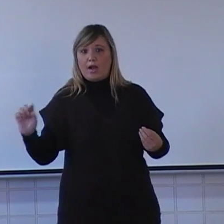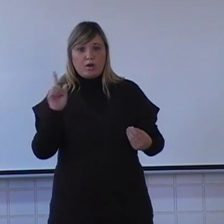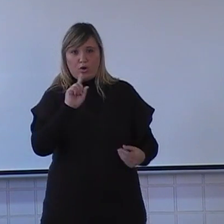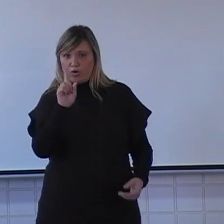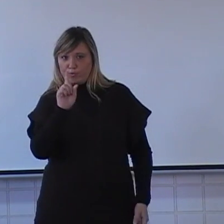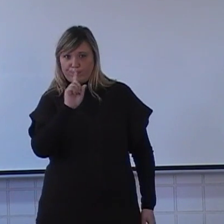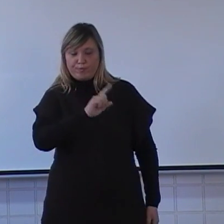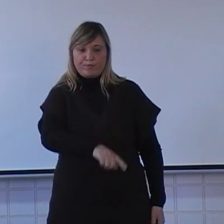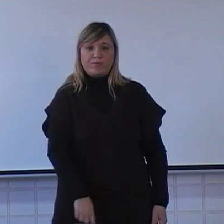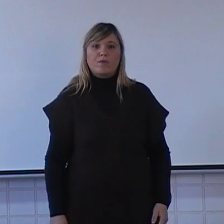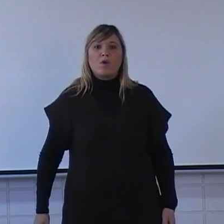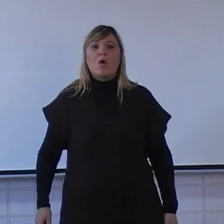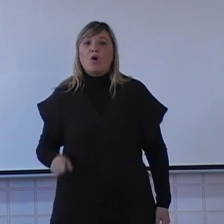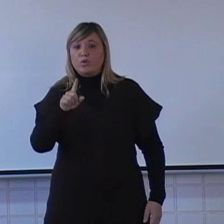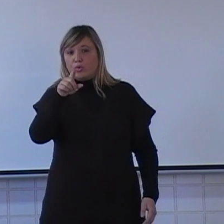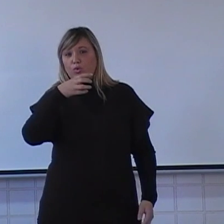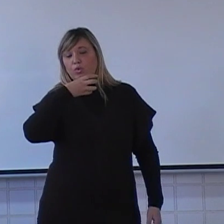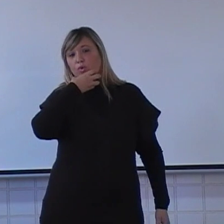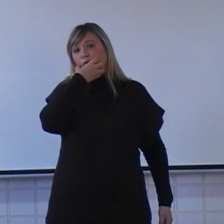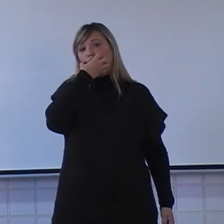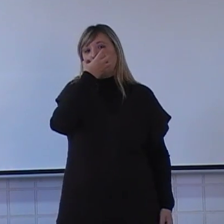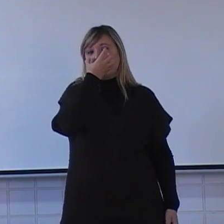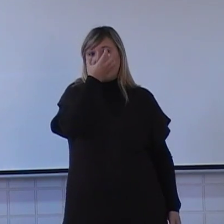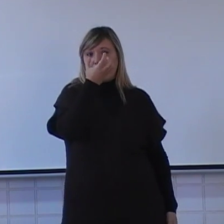any value You have that feeling